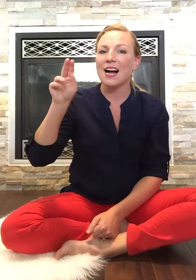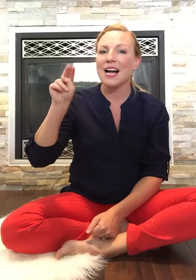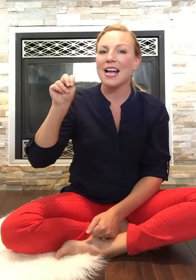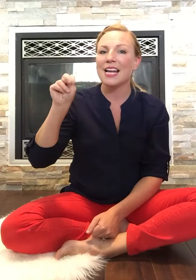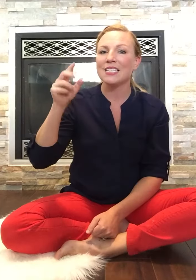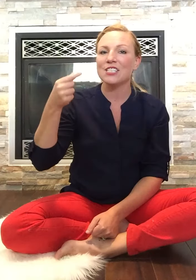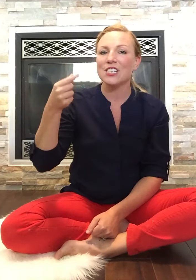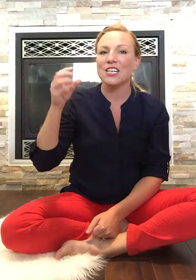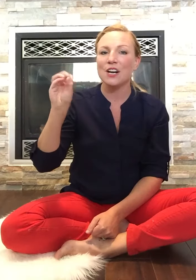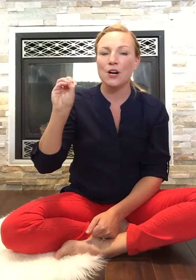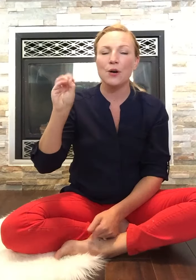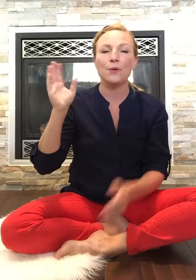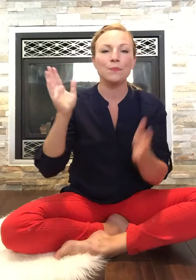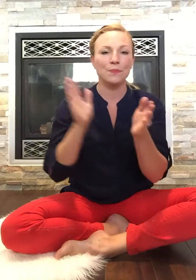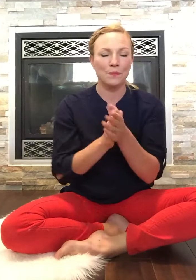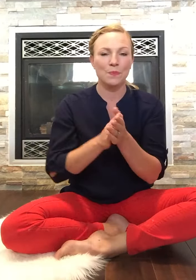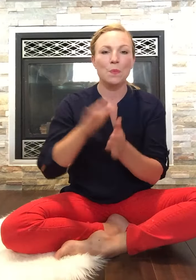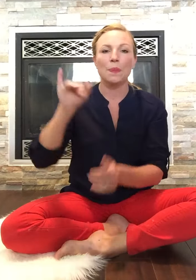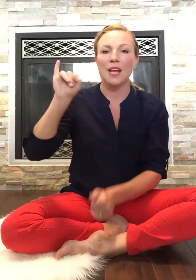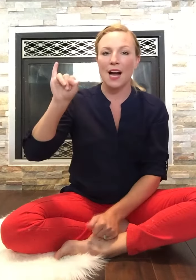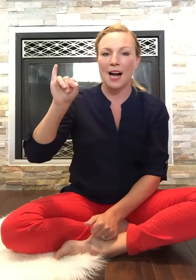Bingo was